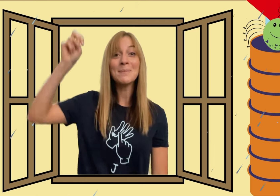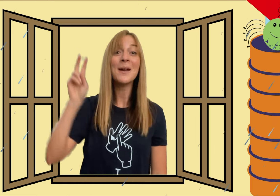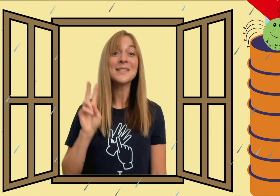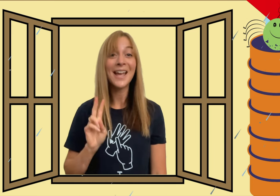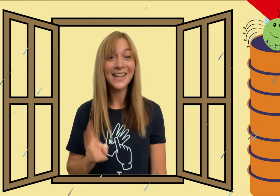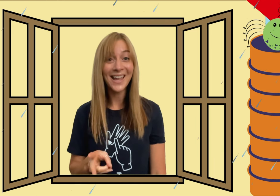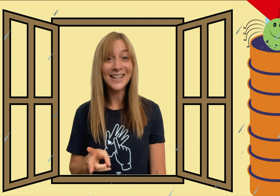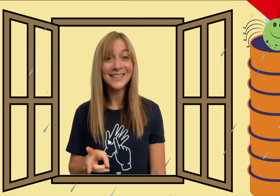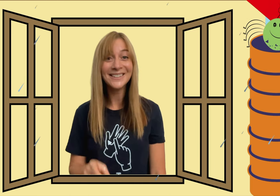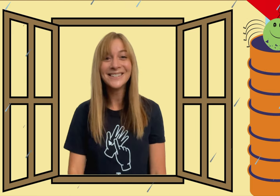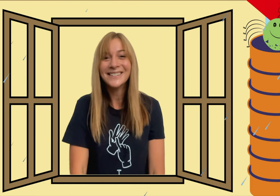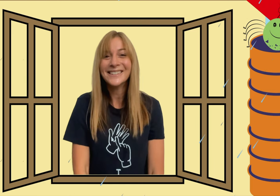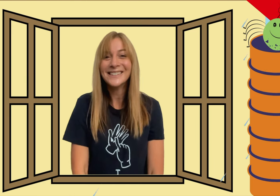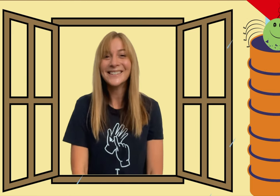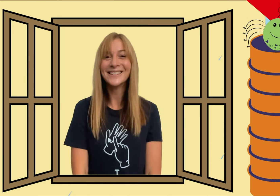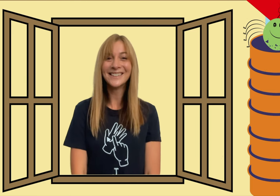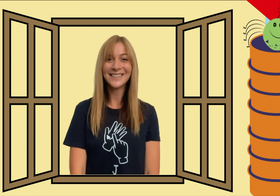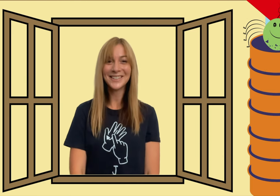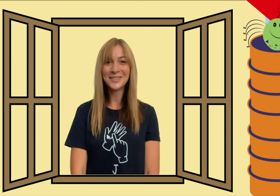up the spout again